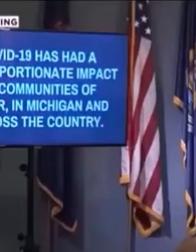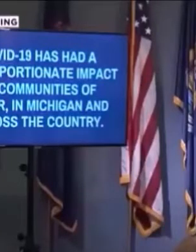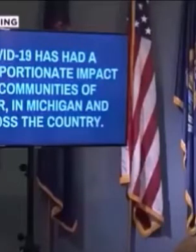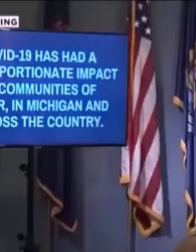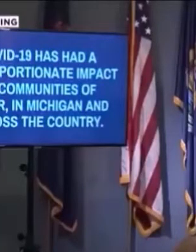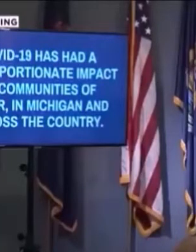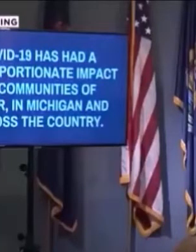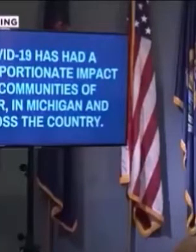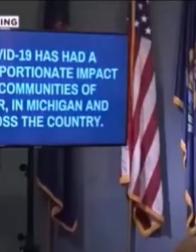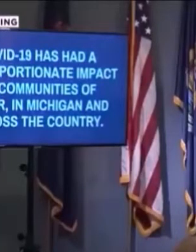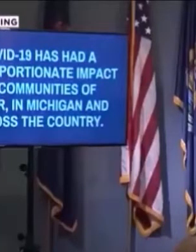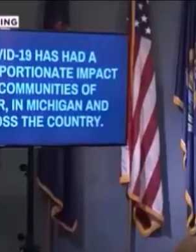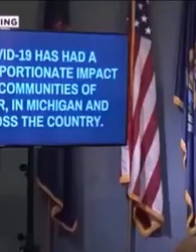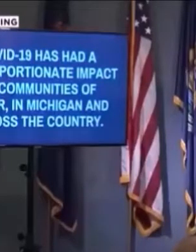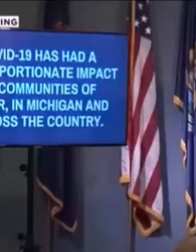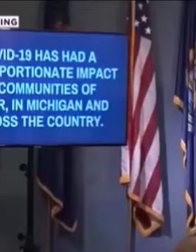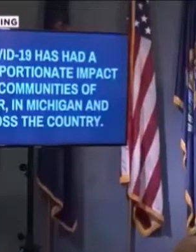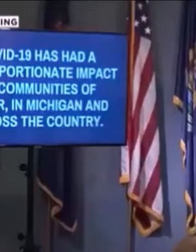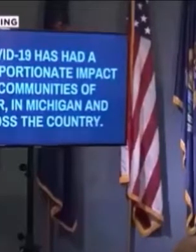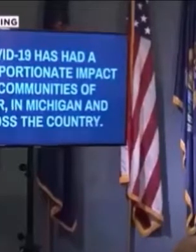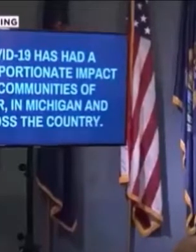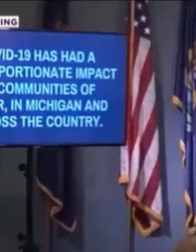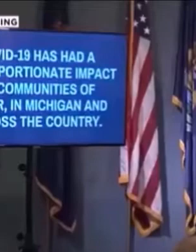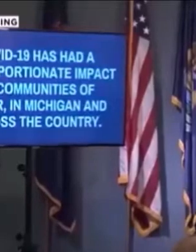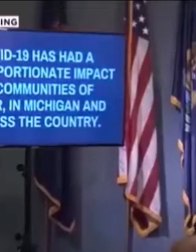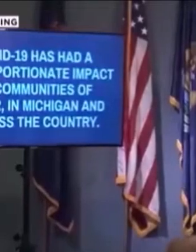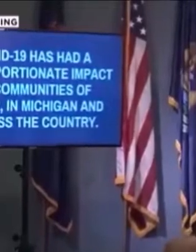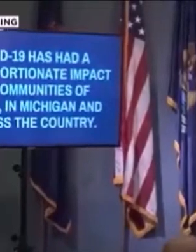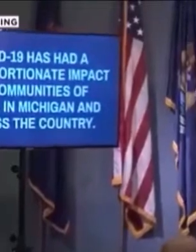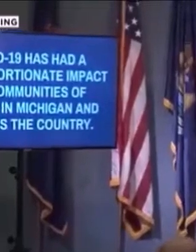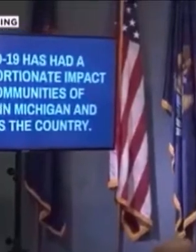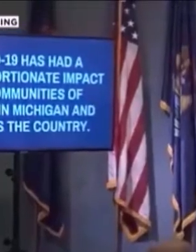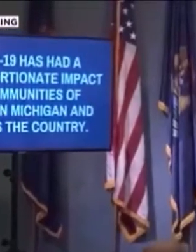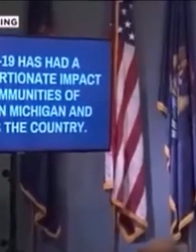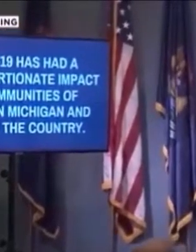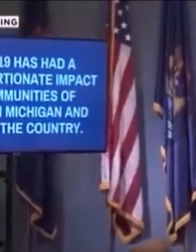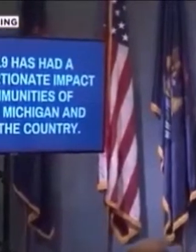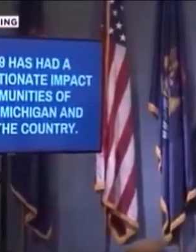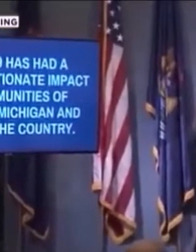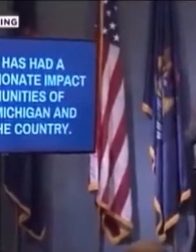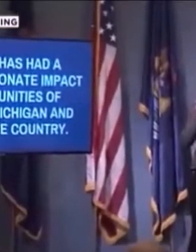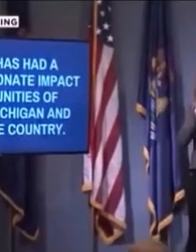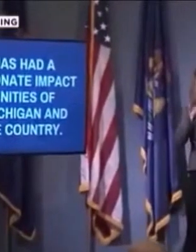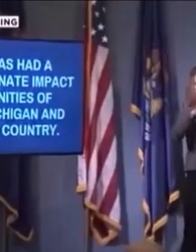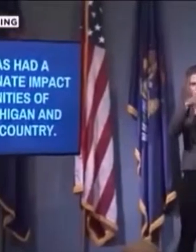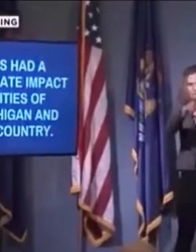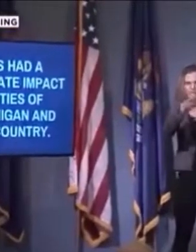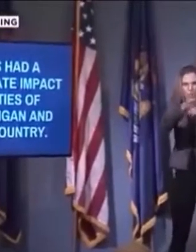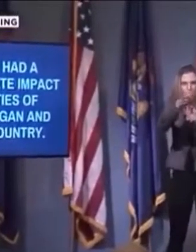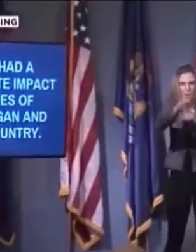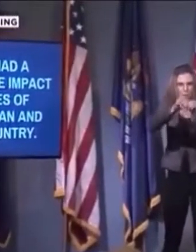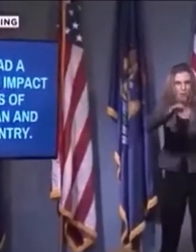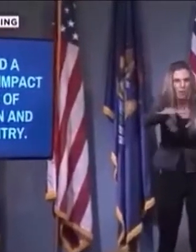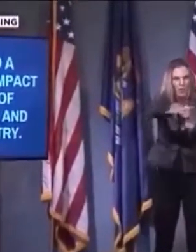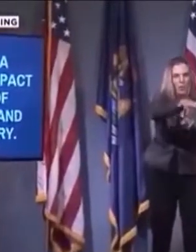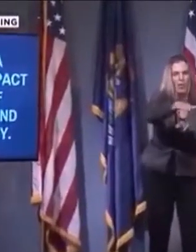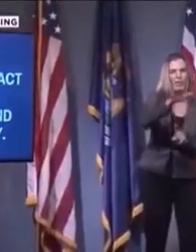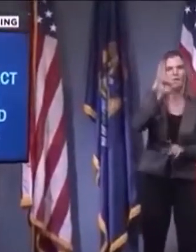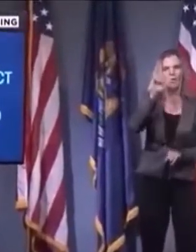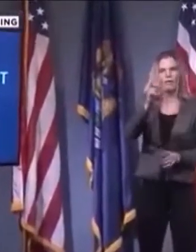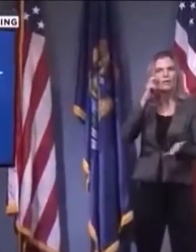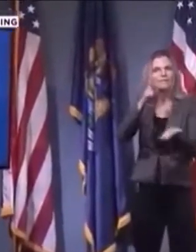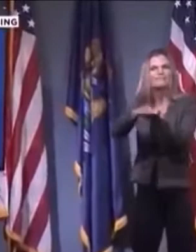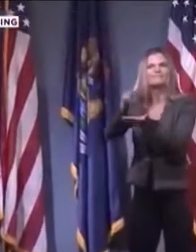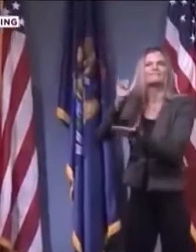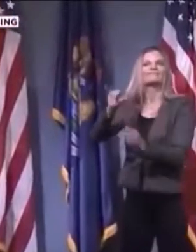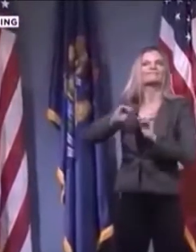the black population in Michigan make up 30% of the cases and 40% of the deaths with COVID-19. To give